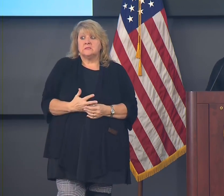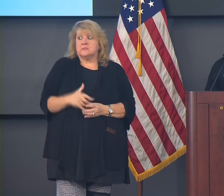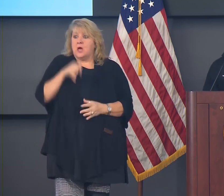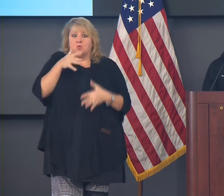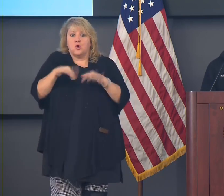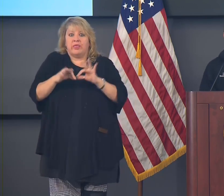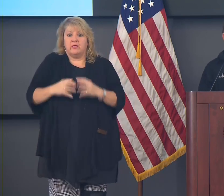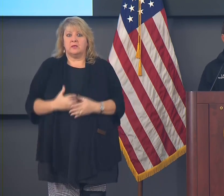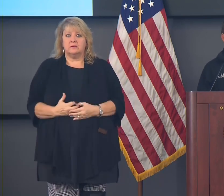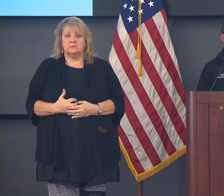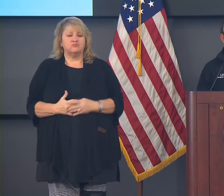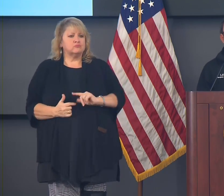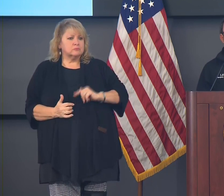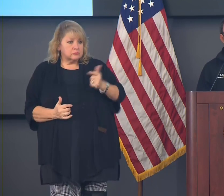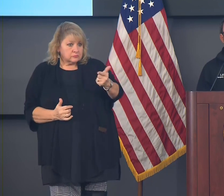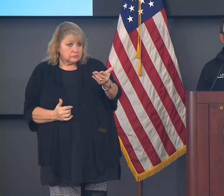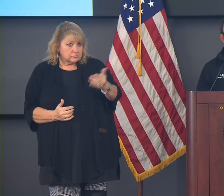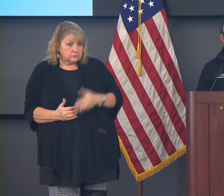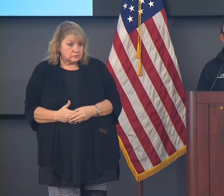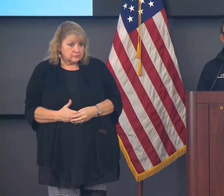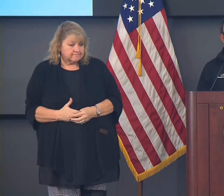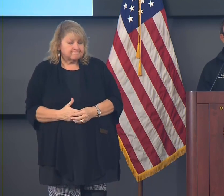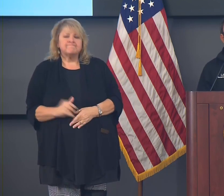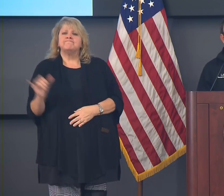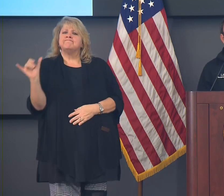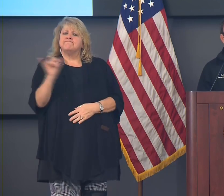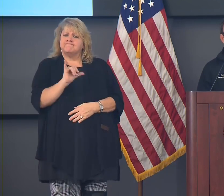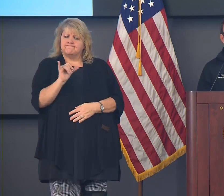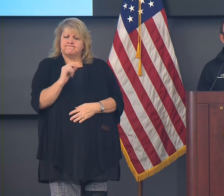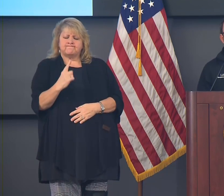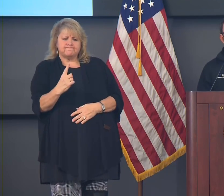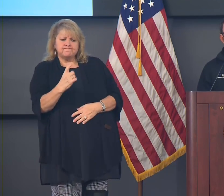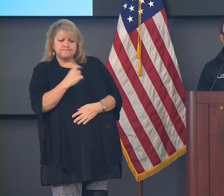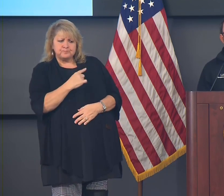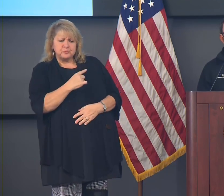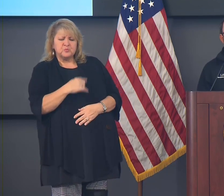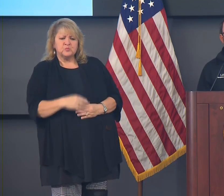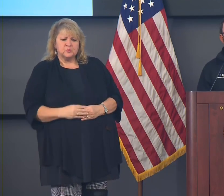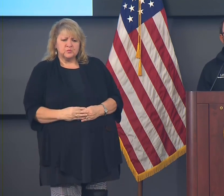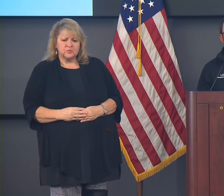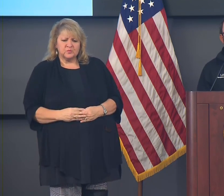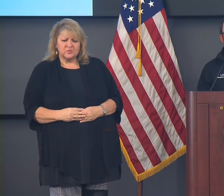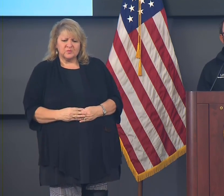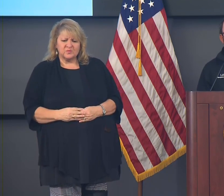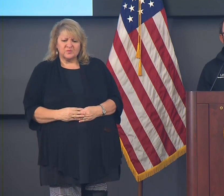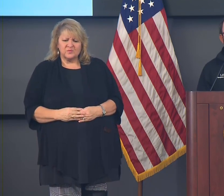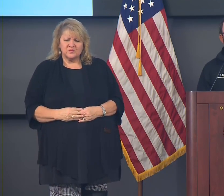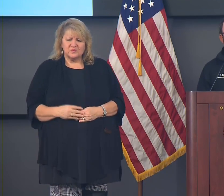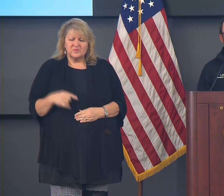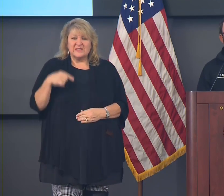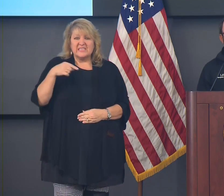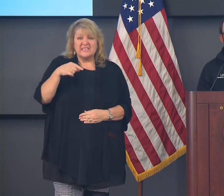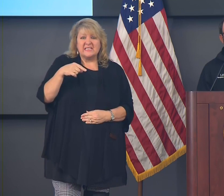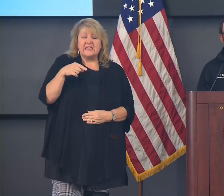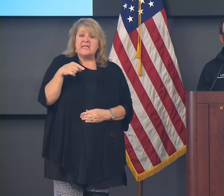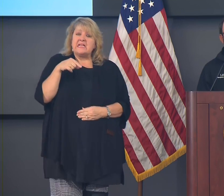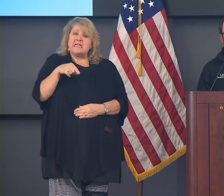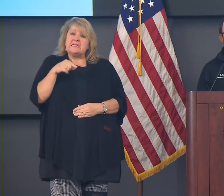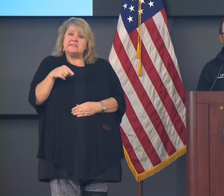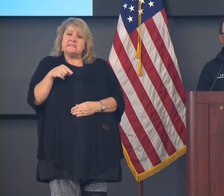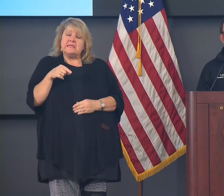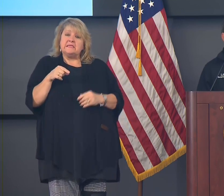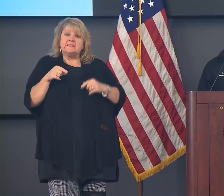Yes, Melinda. On that same line of discussion, how much of this, can you tell if a lot of this is being driven by